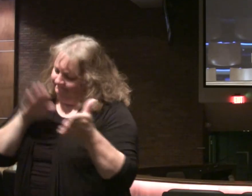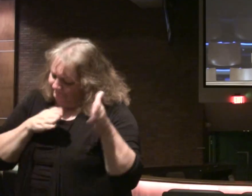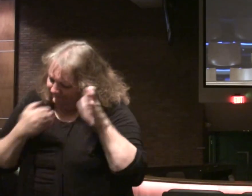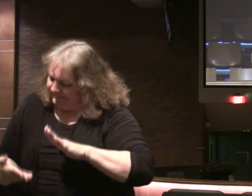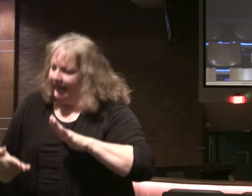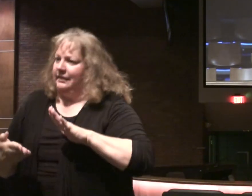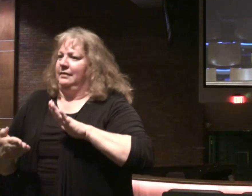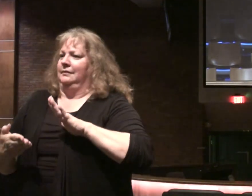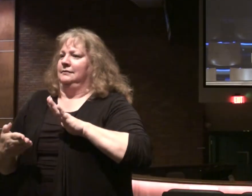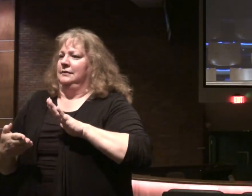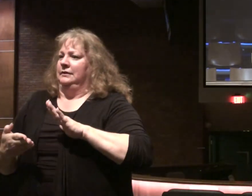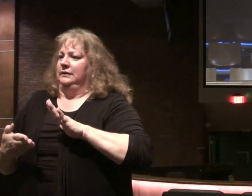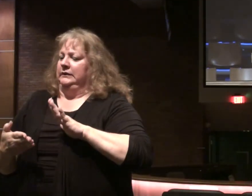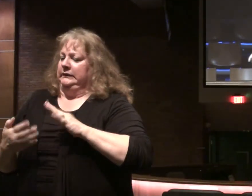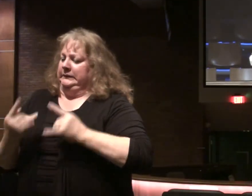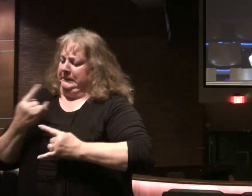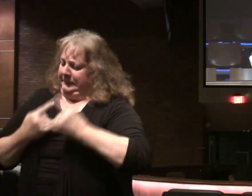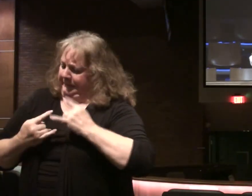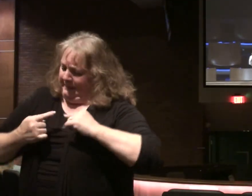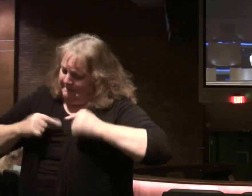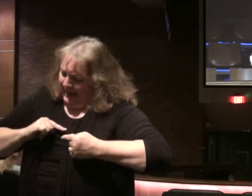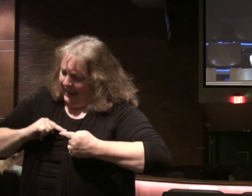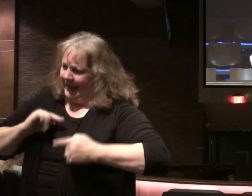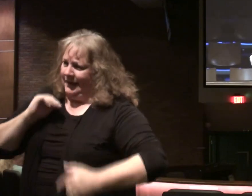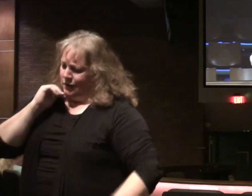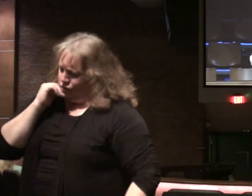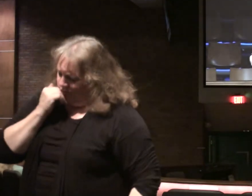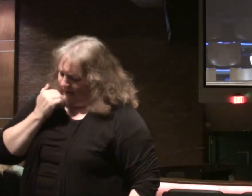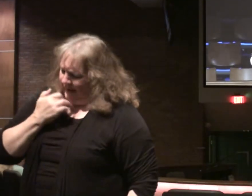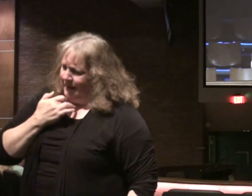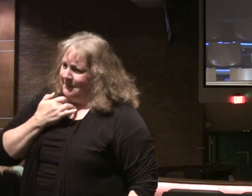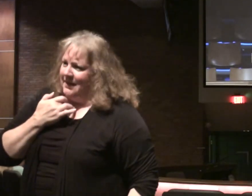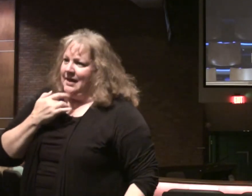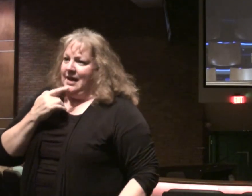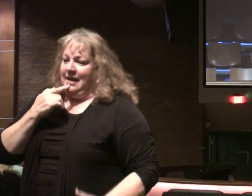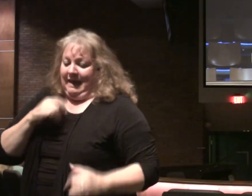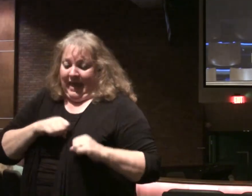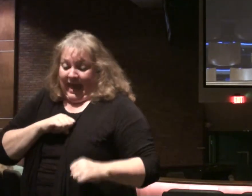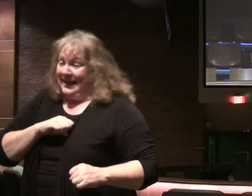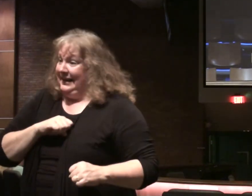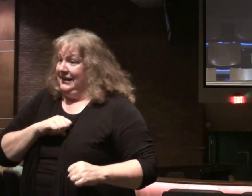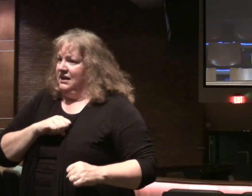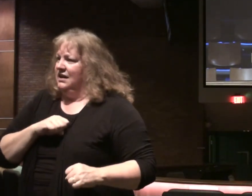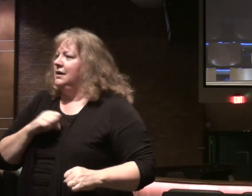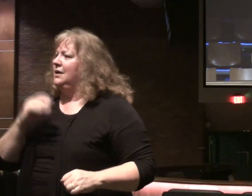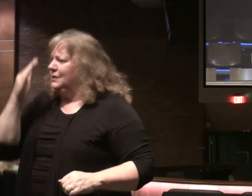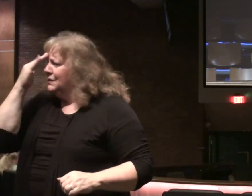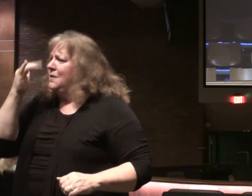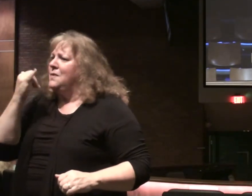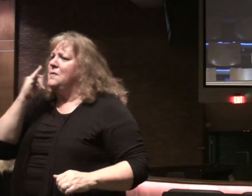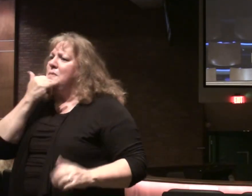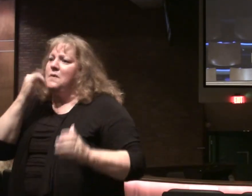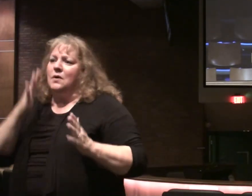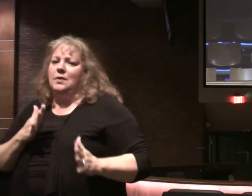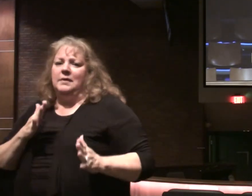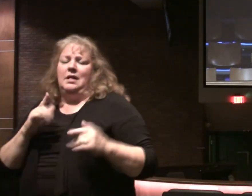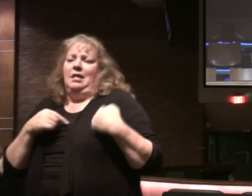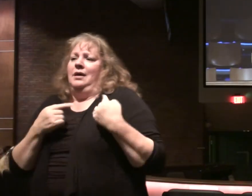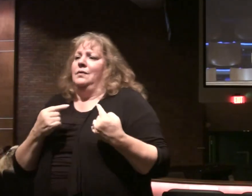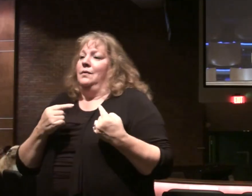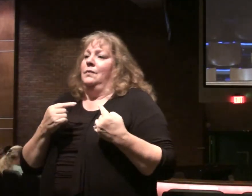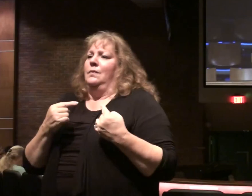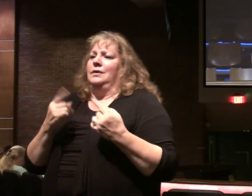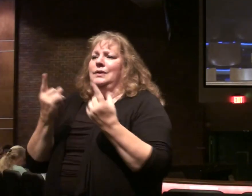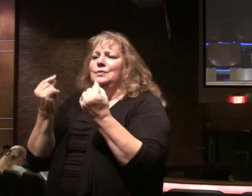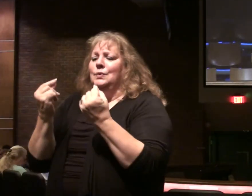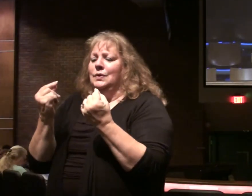Of ultimate death. Of pain. Of shame. Of agony. And what they make the criminals do. You know. From what they made Christ